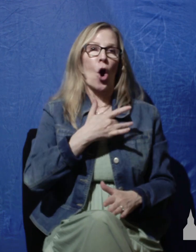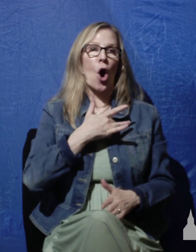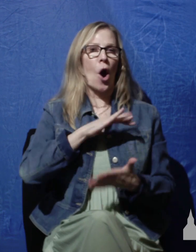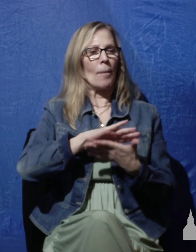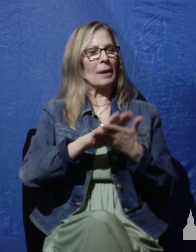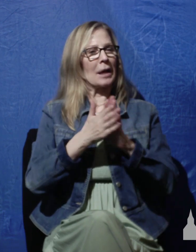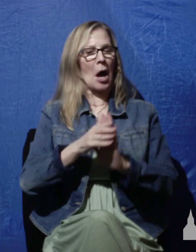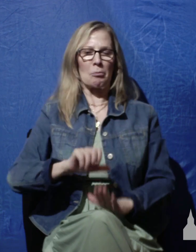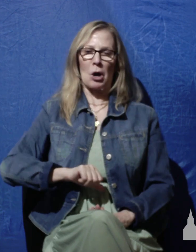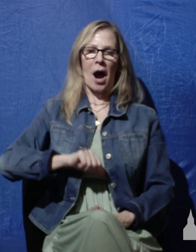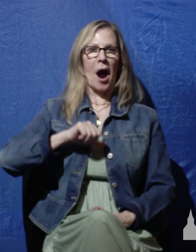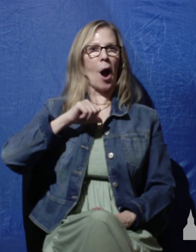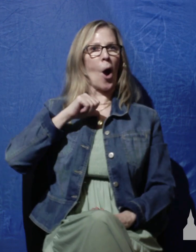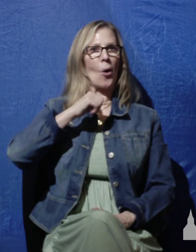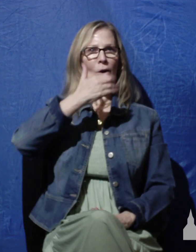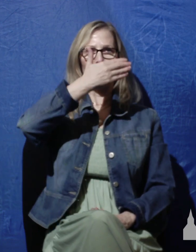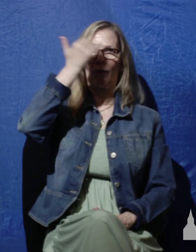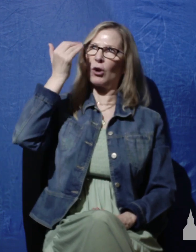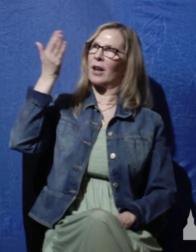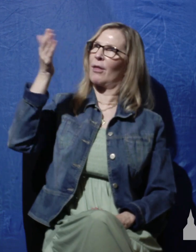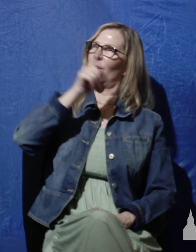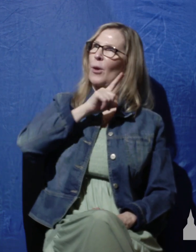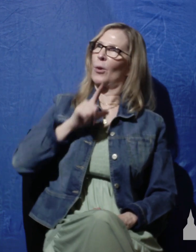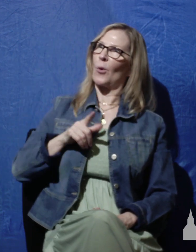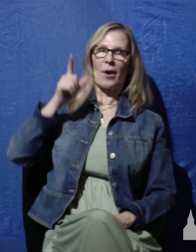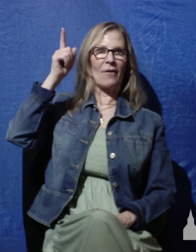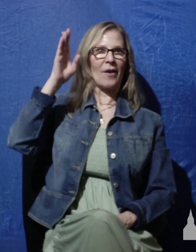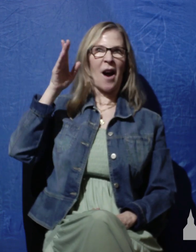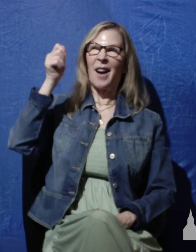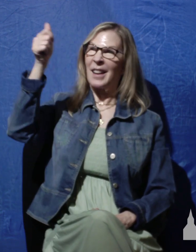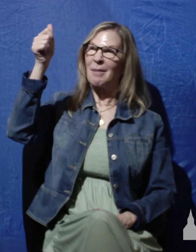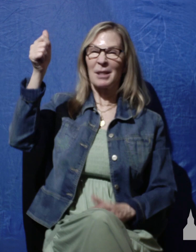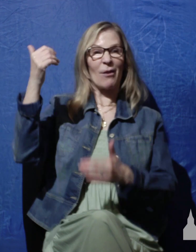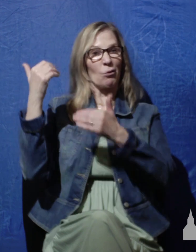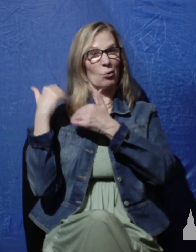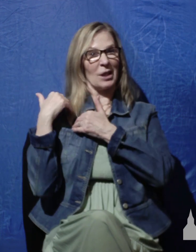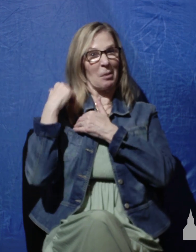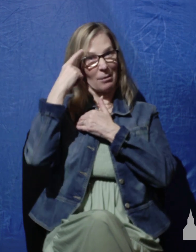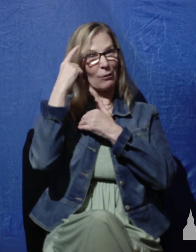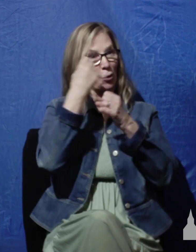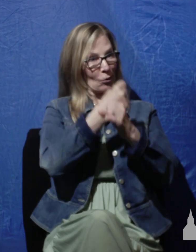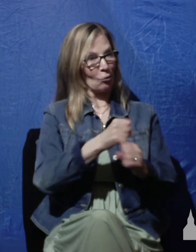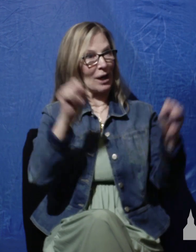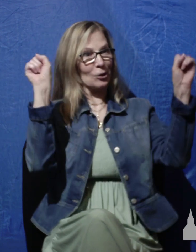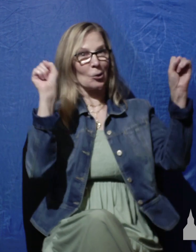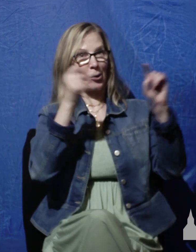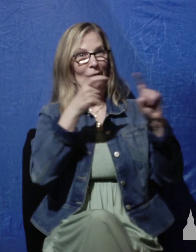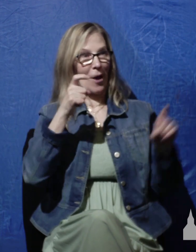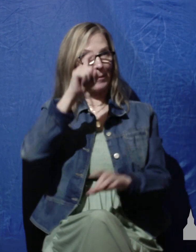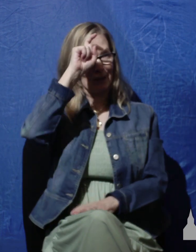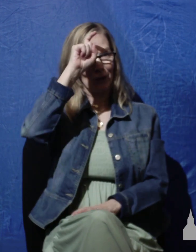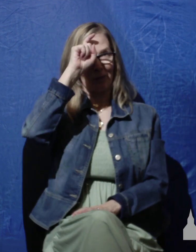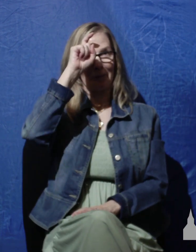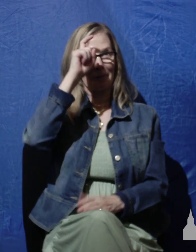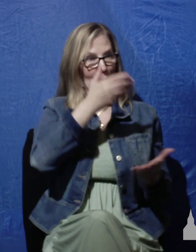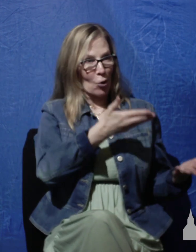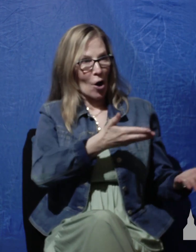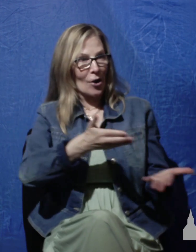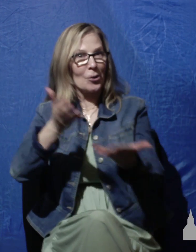and you will forget the Lord your God who brought you out from the land of Egypt out of the house of slavery. Now David was well aware